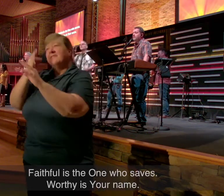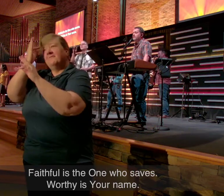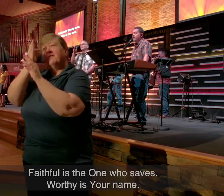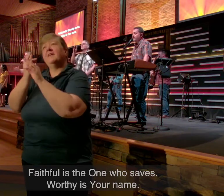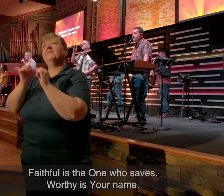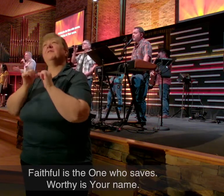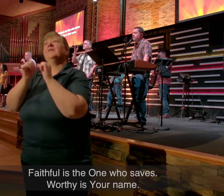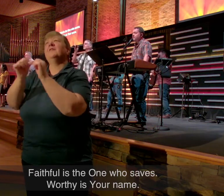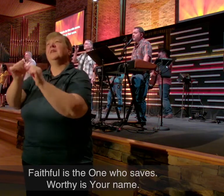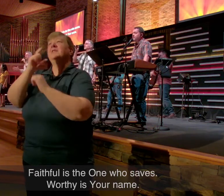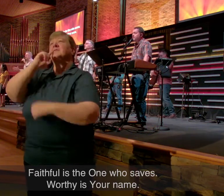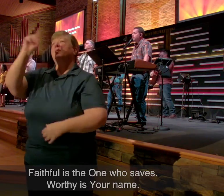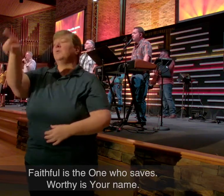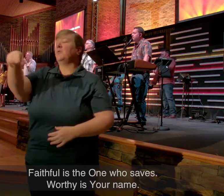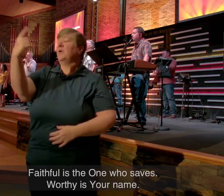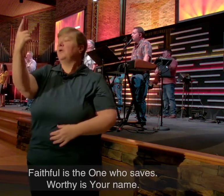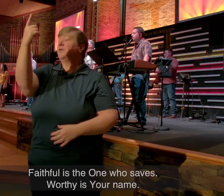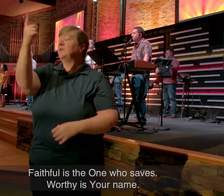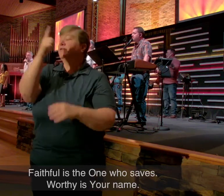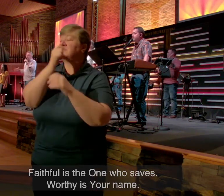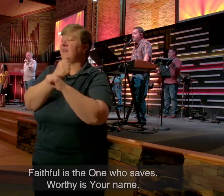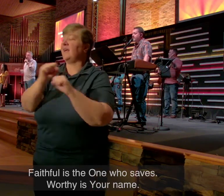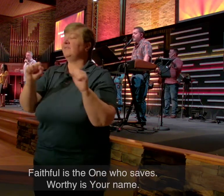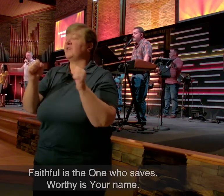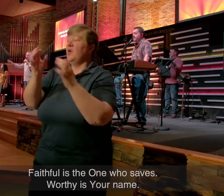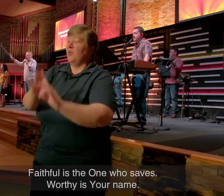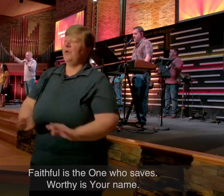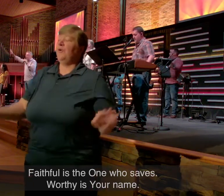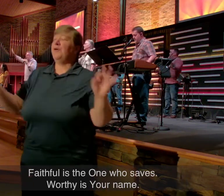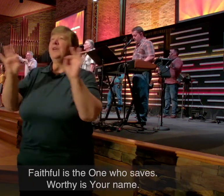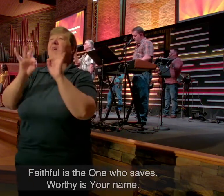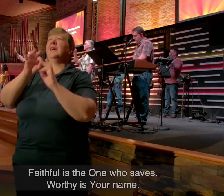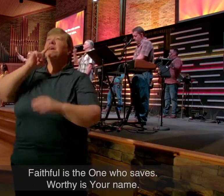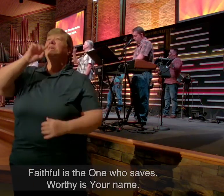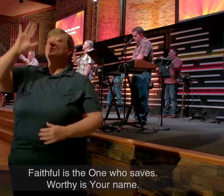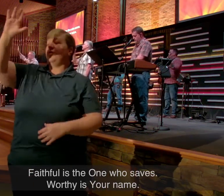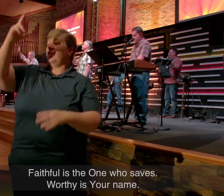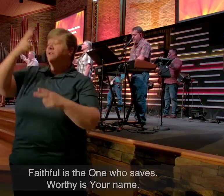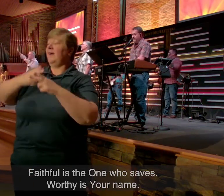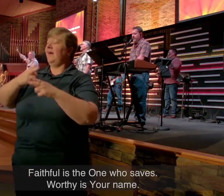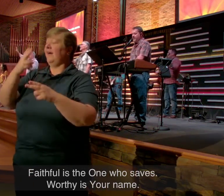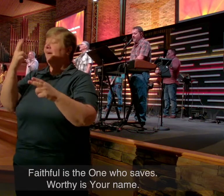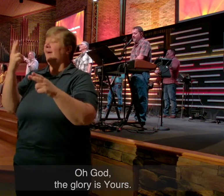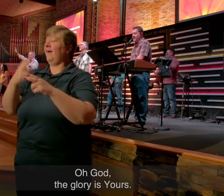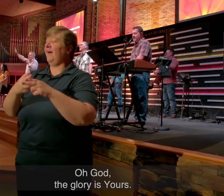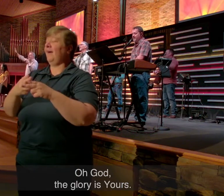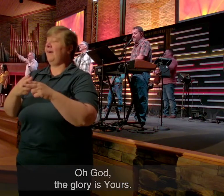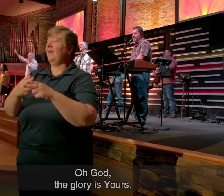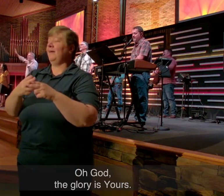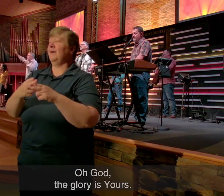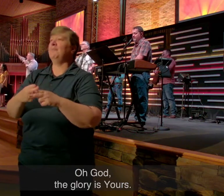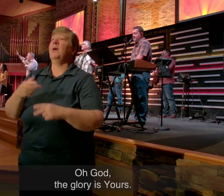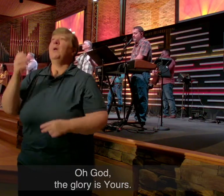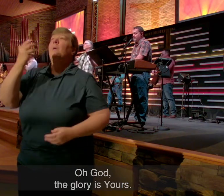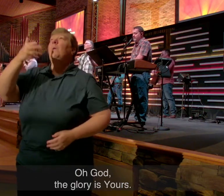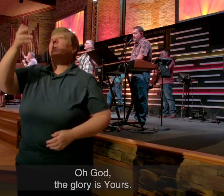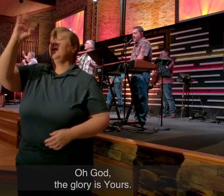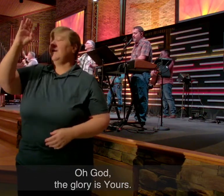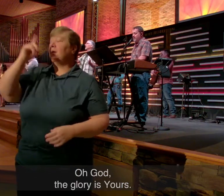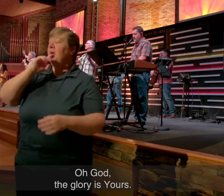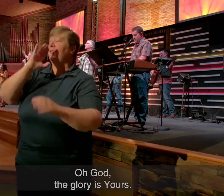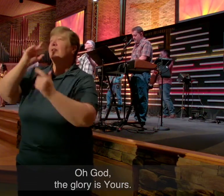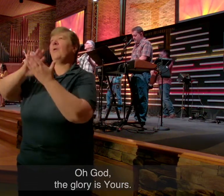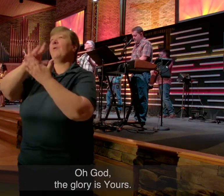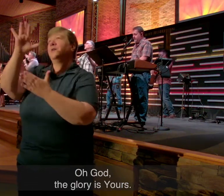Faithful is the one who saves. Worthy is your name. Oh God,